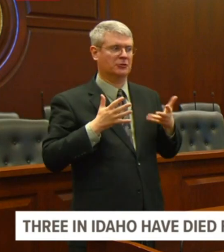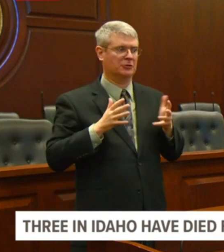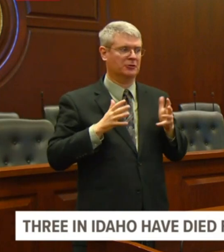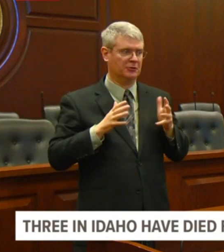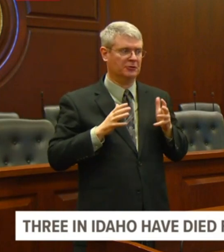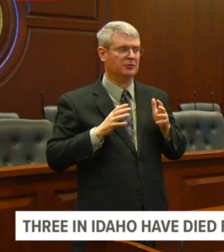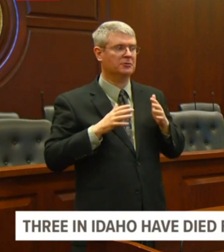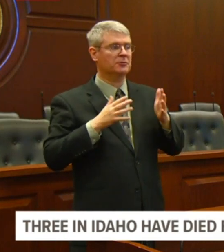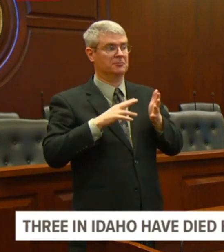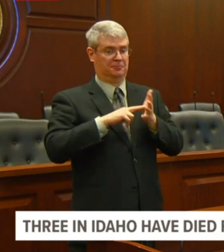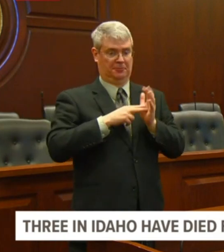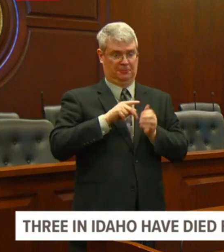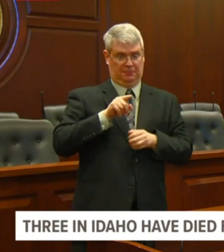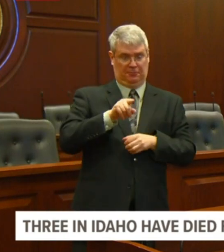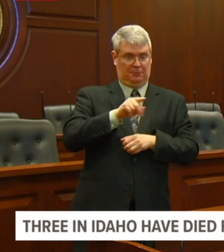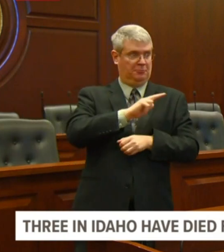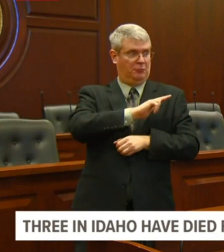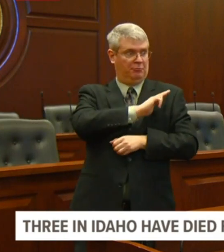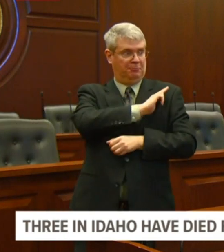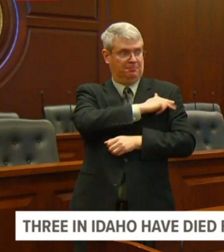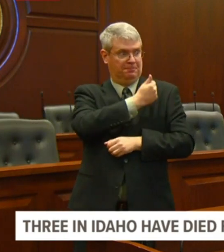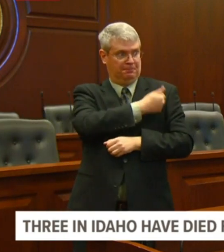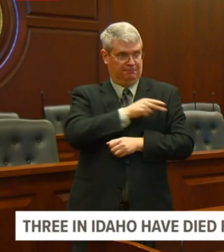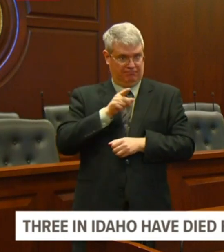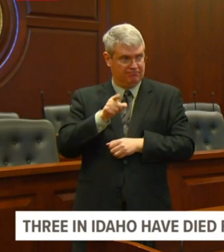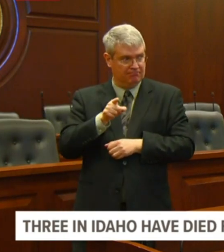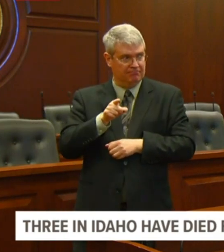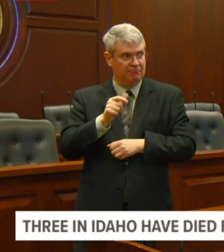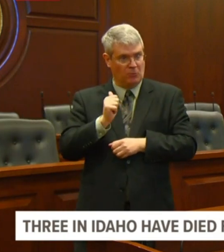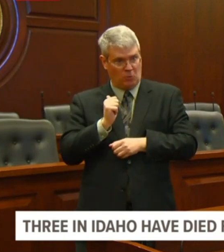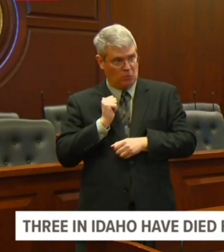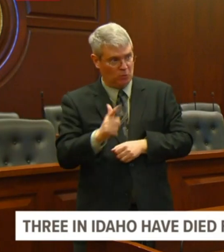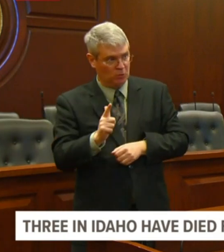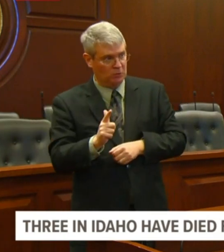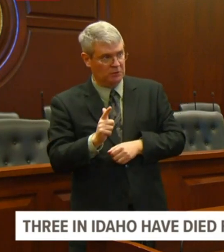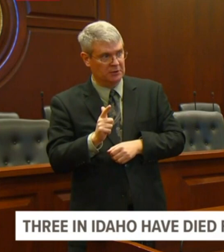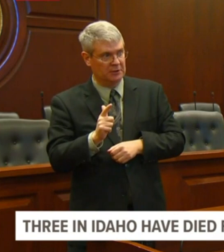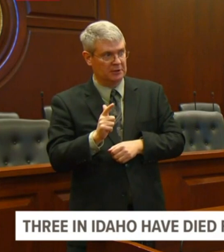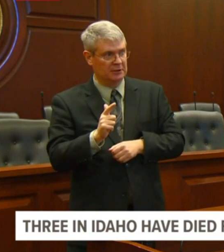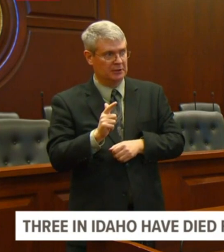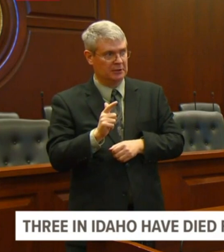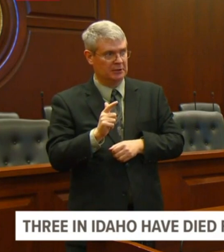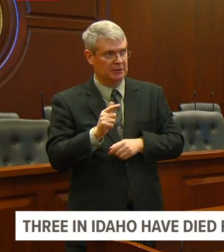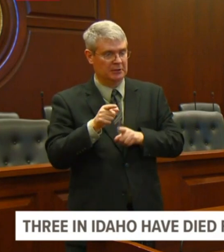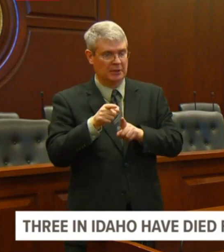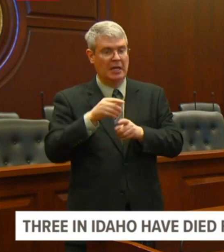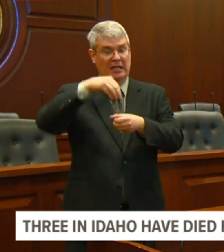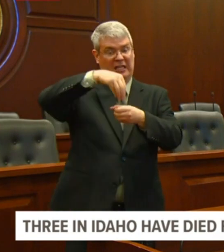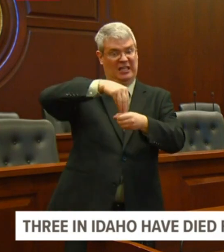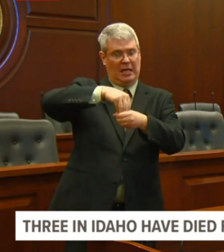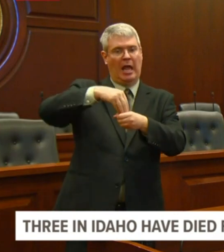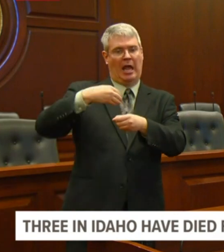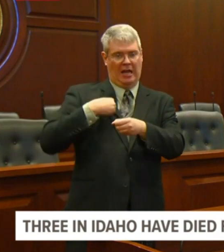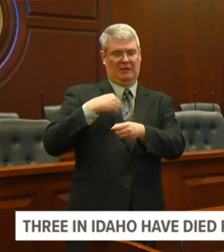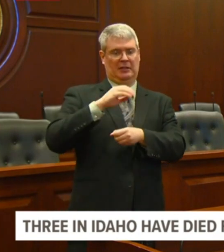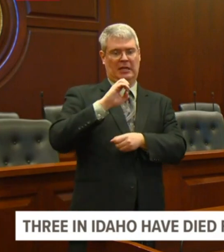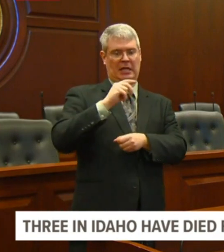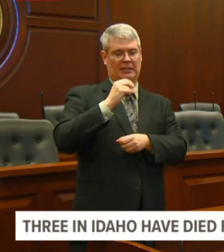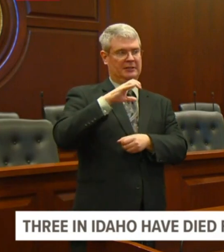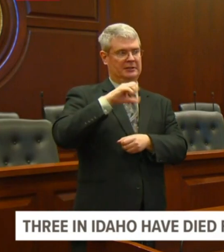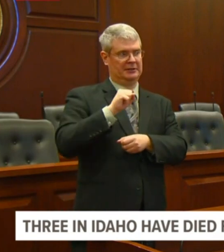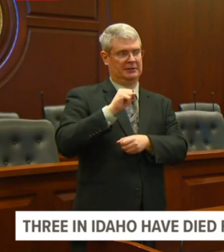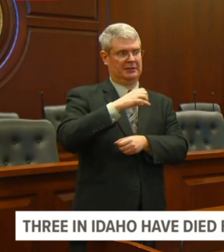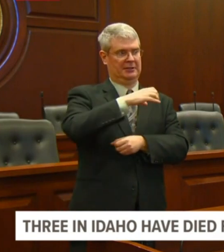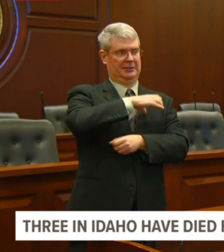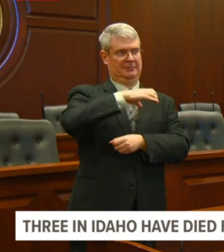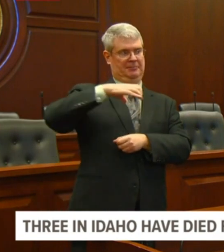uh, has a, basically every hospital has an ethics committee, uh, but we are a long way from getting to that. Our